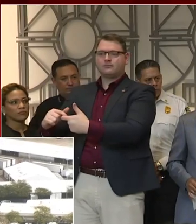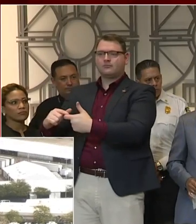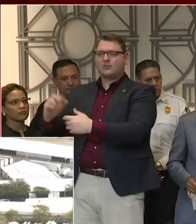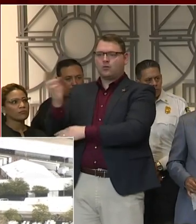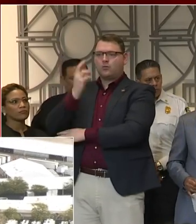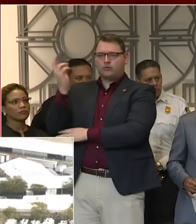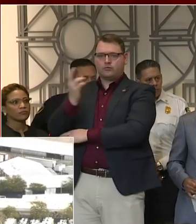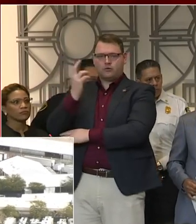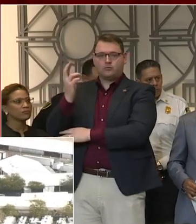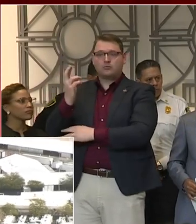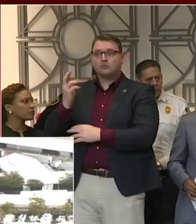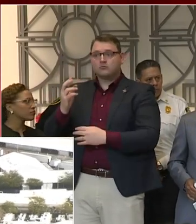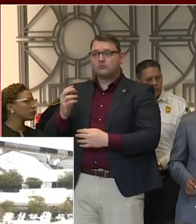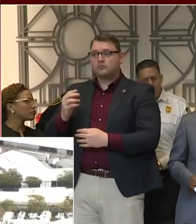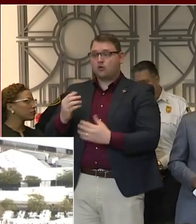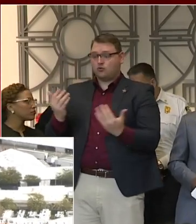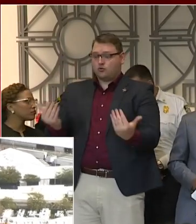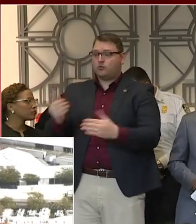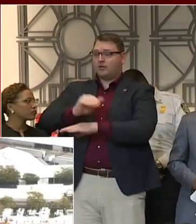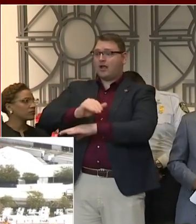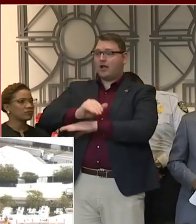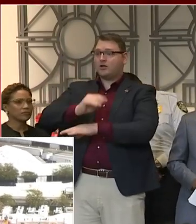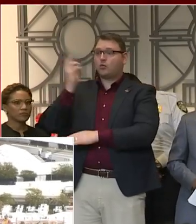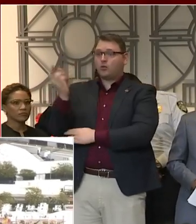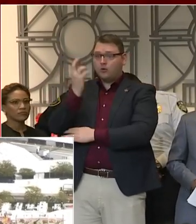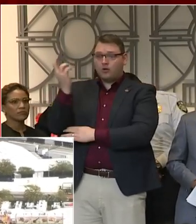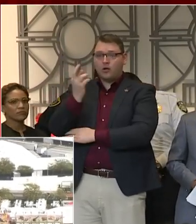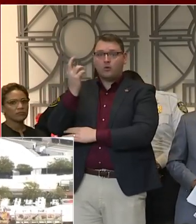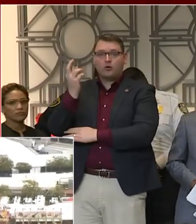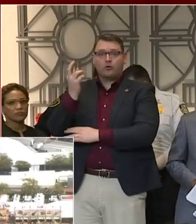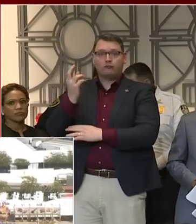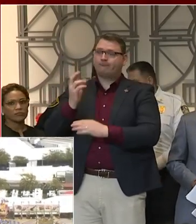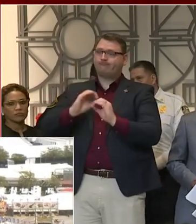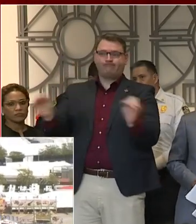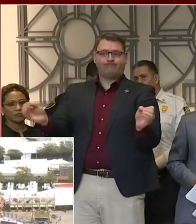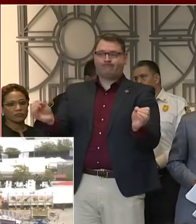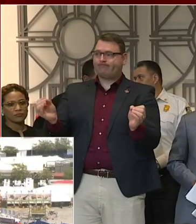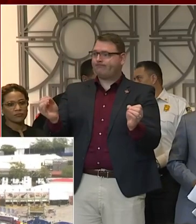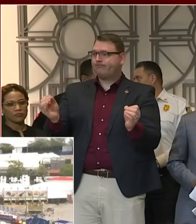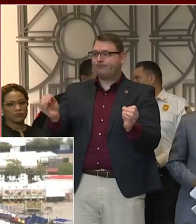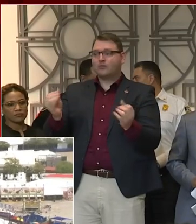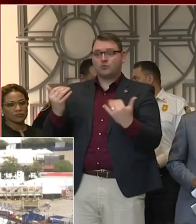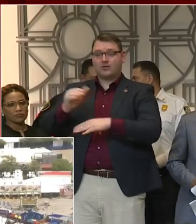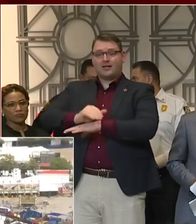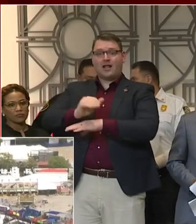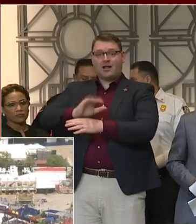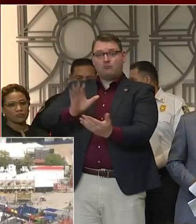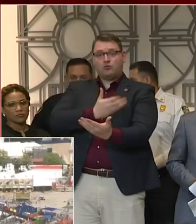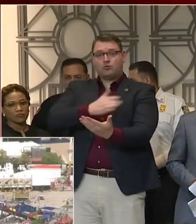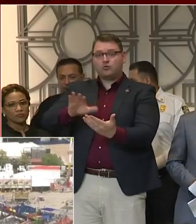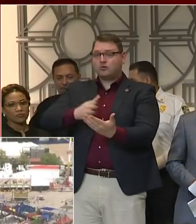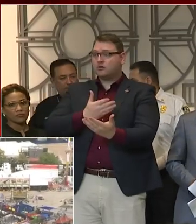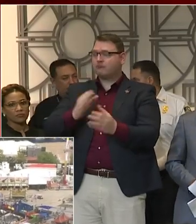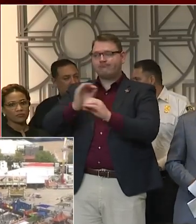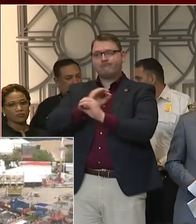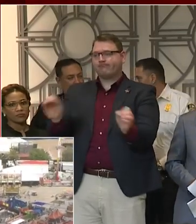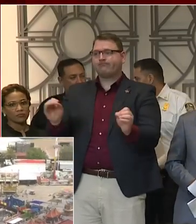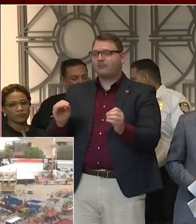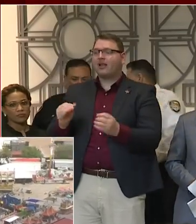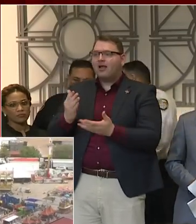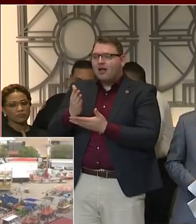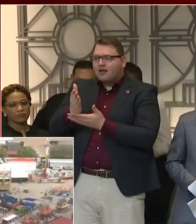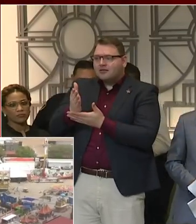will be no rodeo and no concert this evening nor for the remainder of the show. We do have some livestock and some horse shows going on,